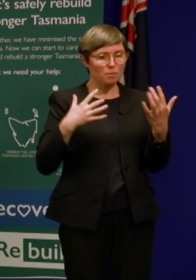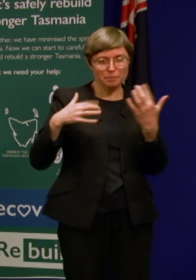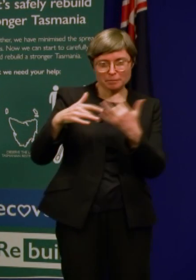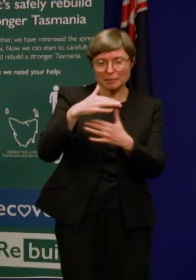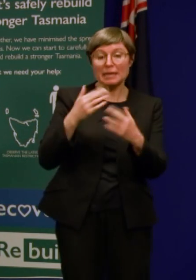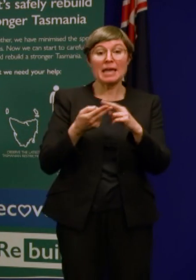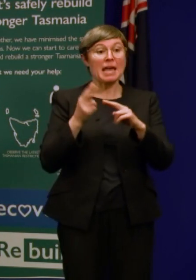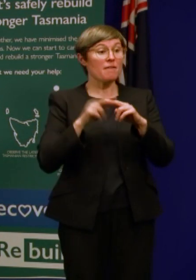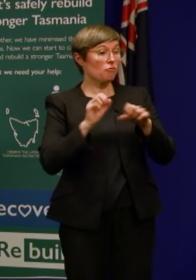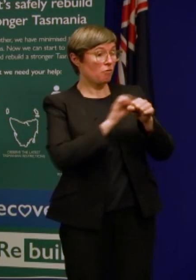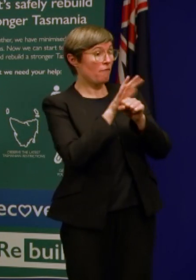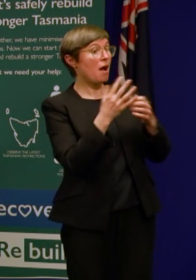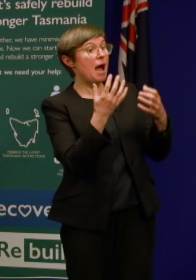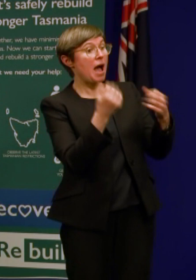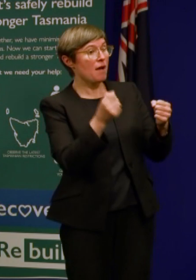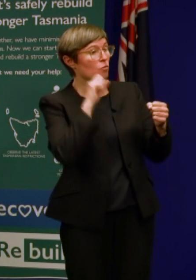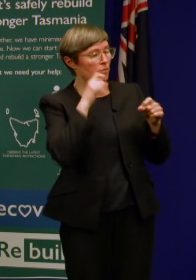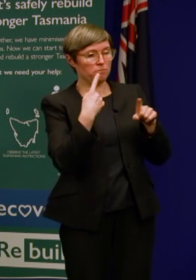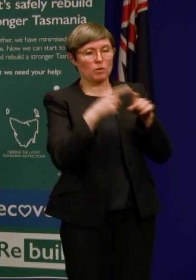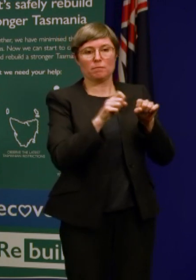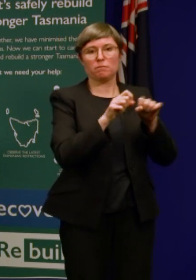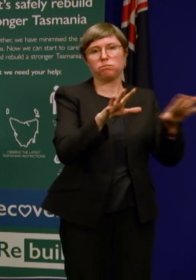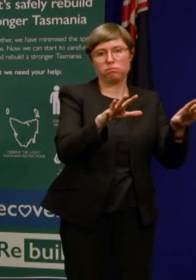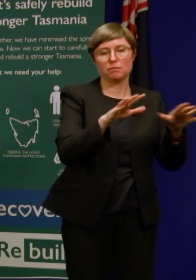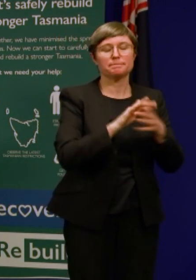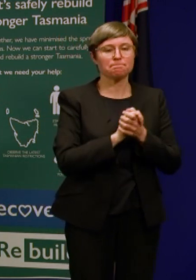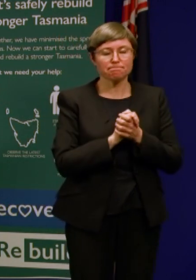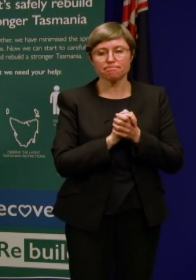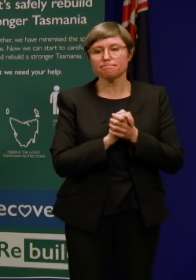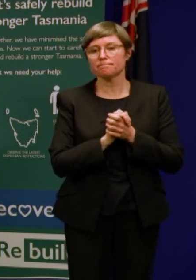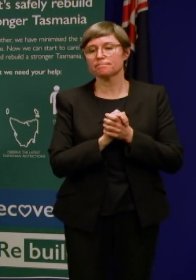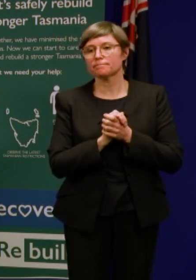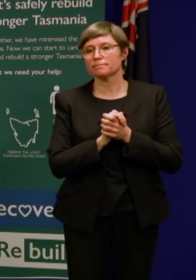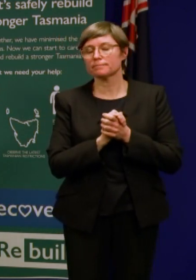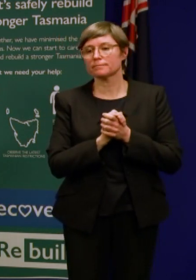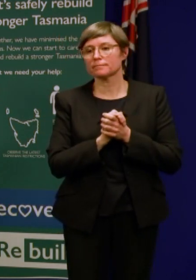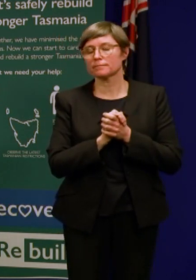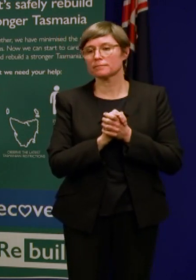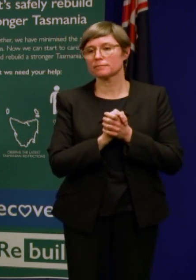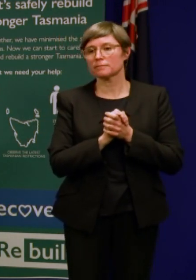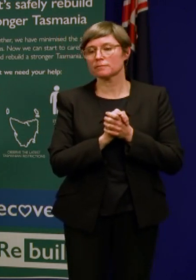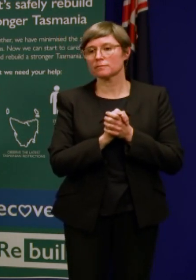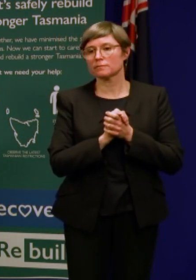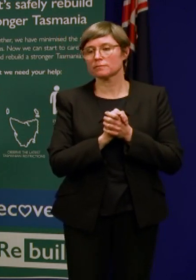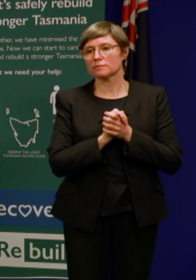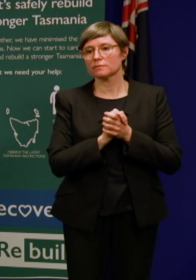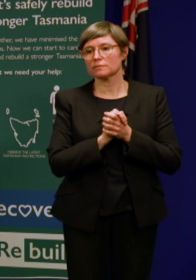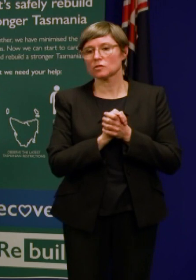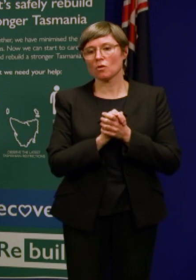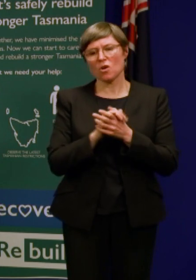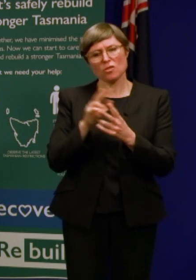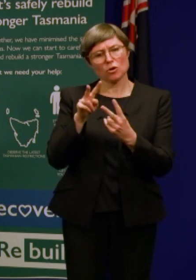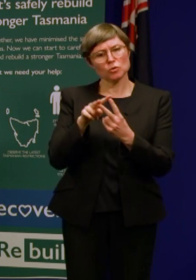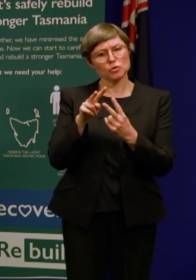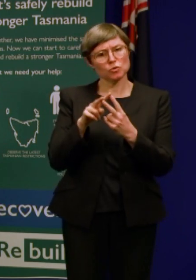gets into the population. As it turns out the combination of those two measures